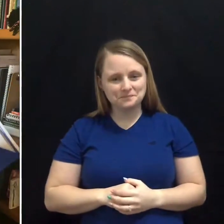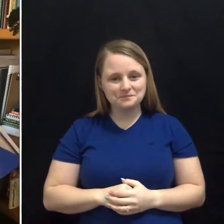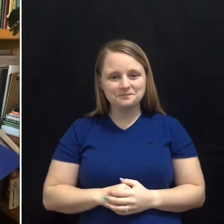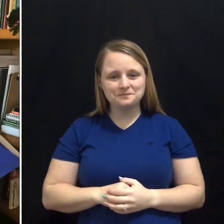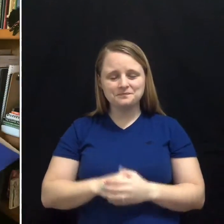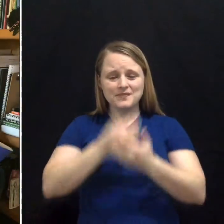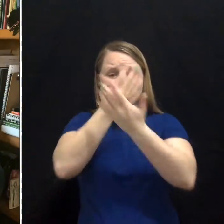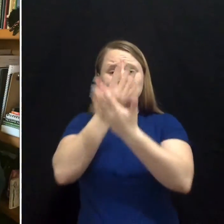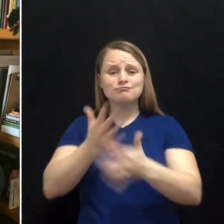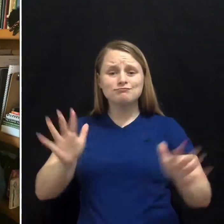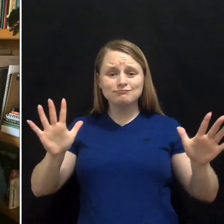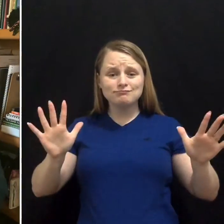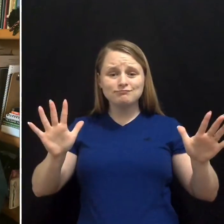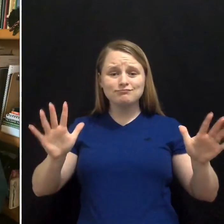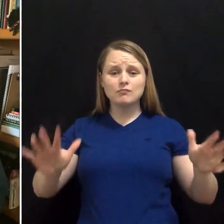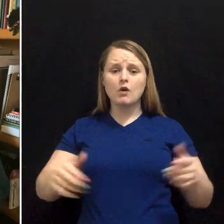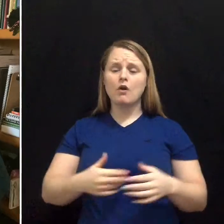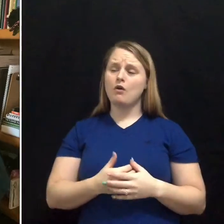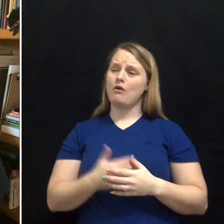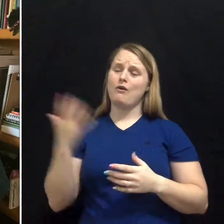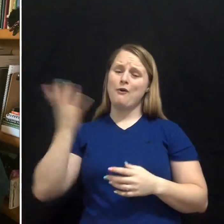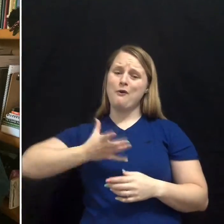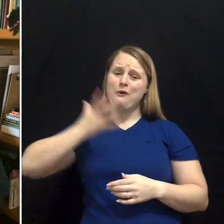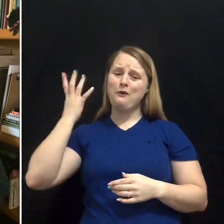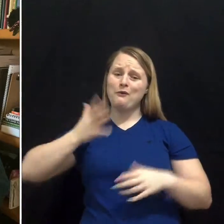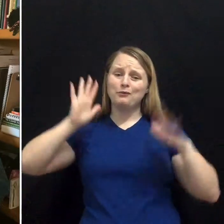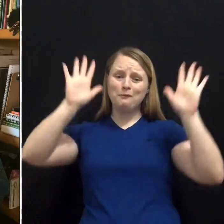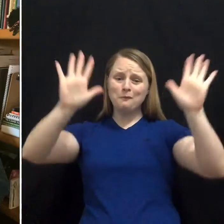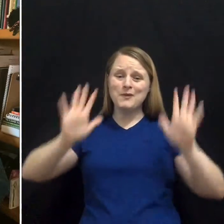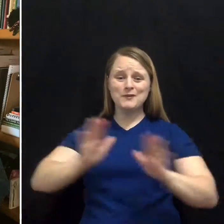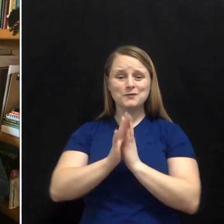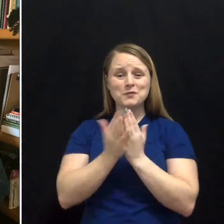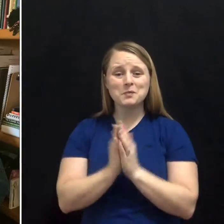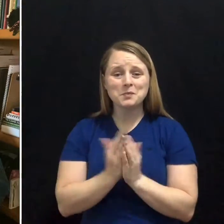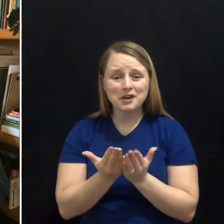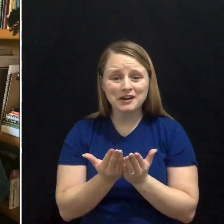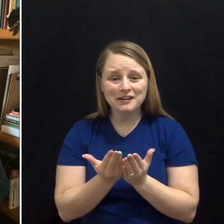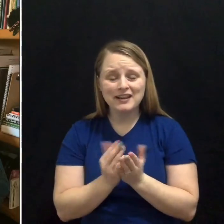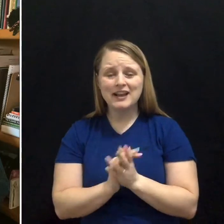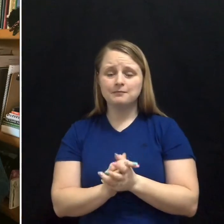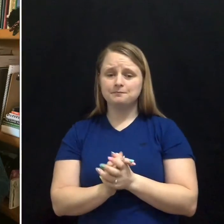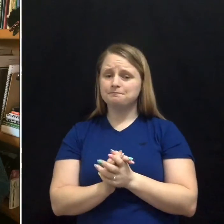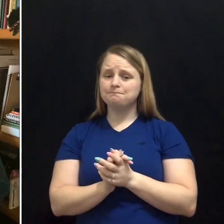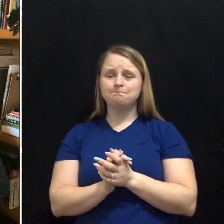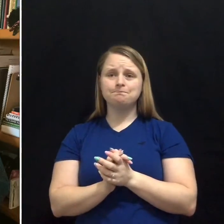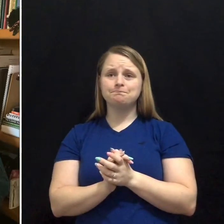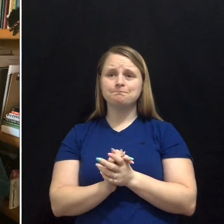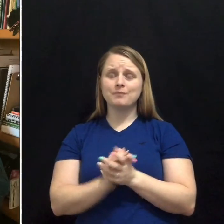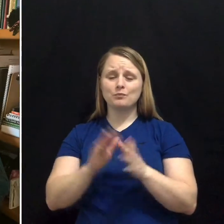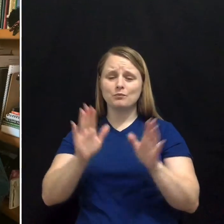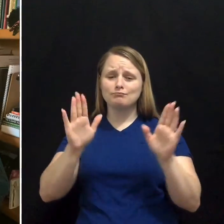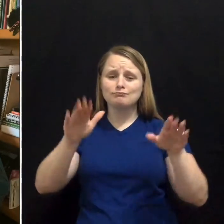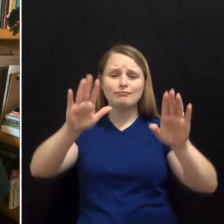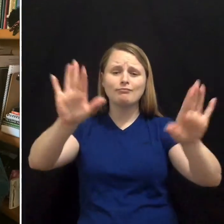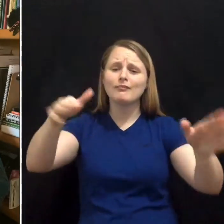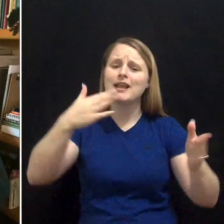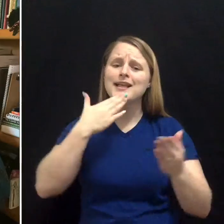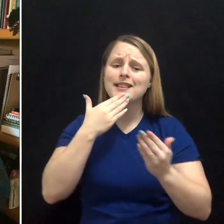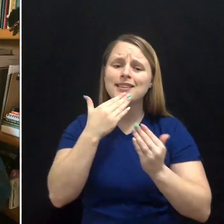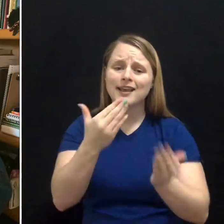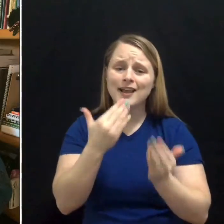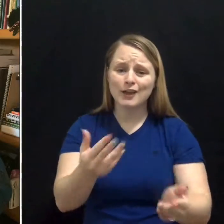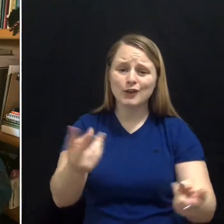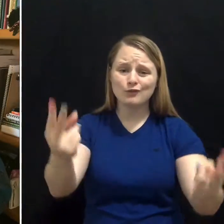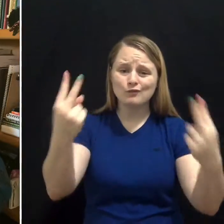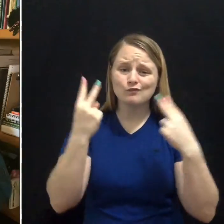The end. What a wonderful book. I want to thank you all for